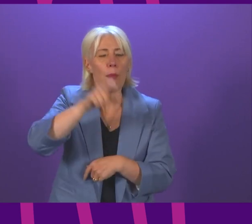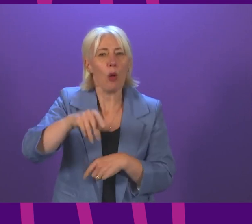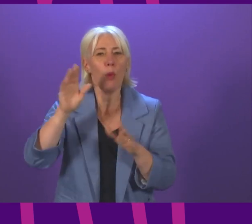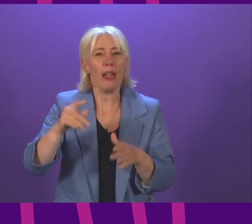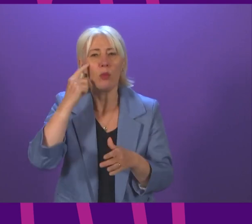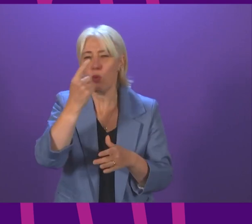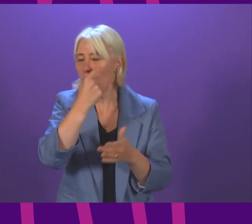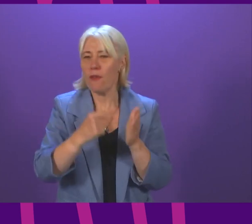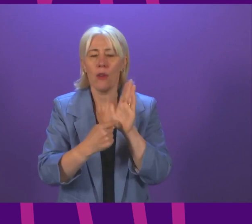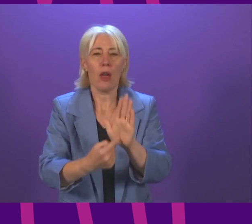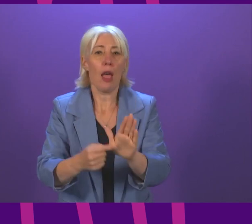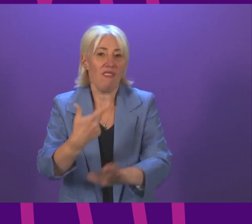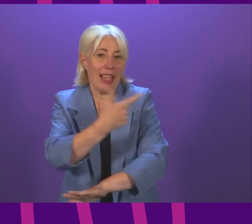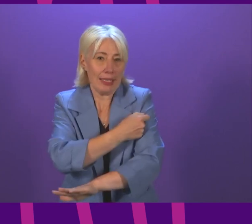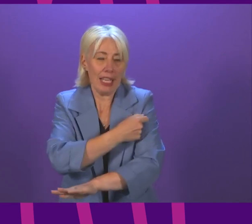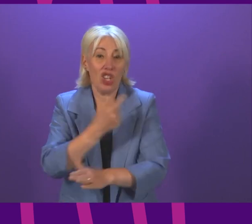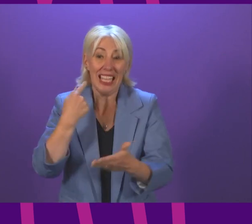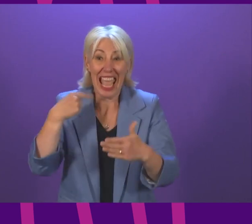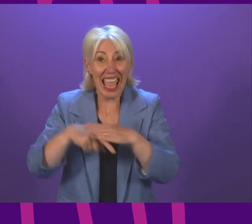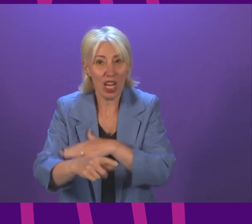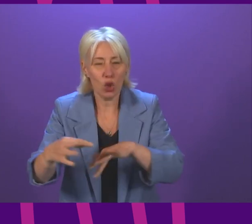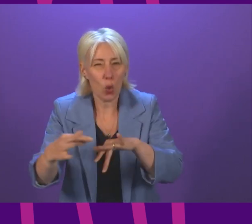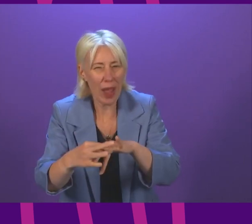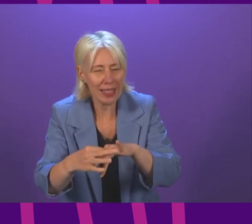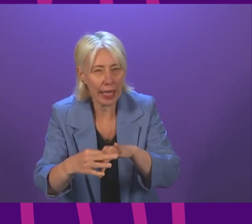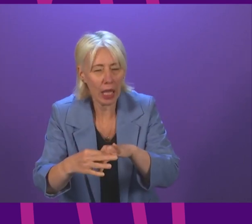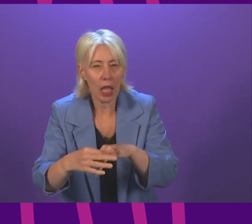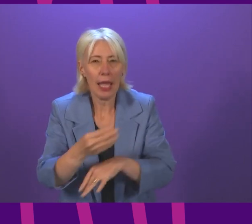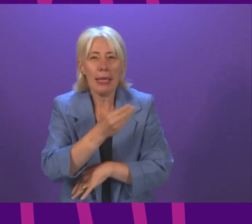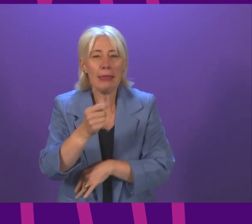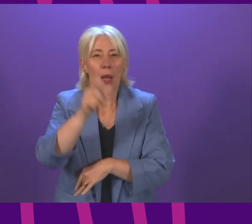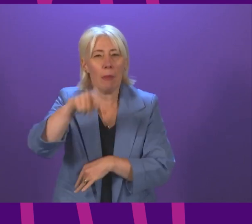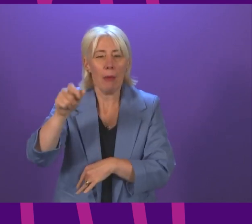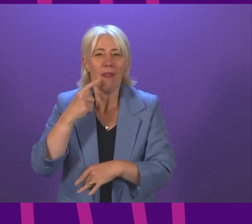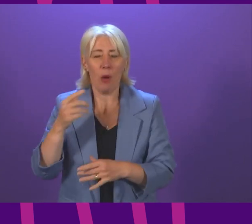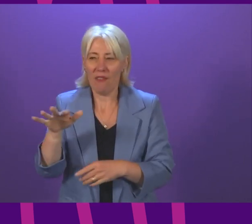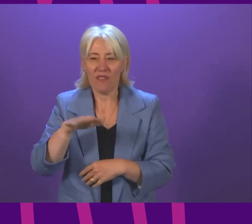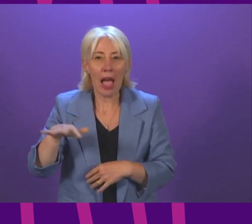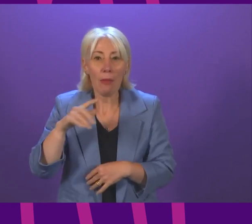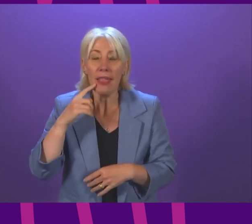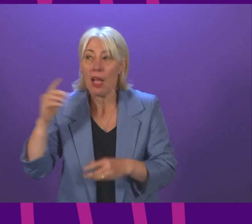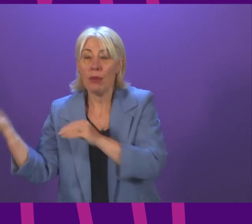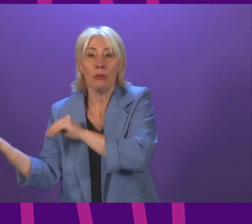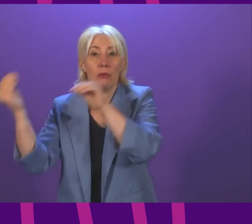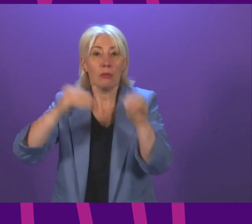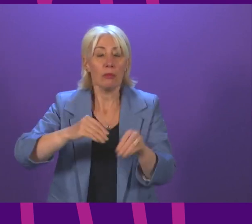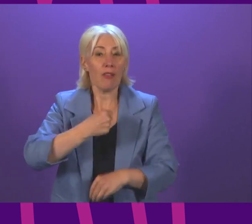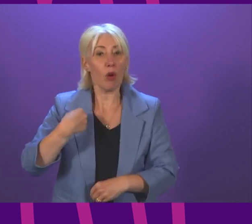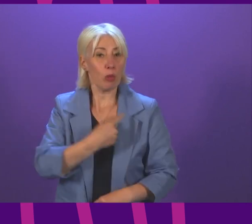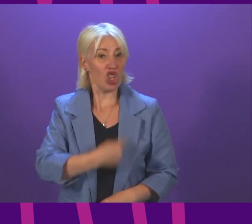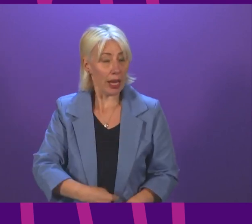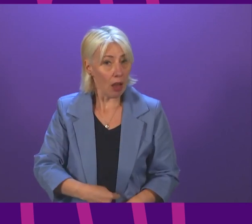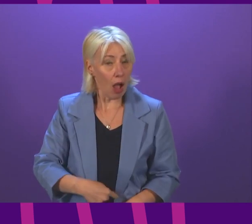there's music there's dancing and all the rest some of the guests are family members and they're over from China will they be allowed in